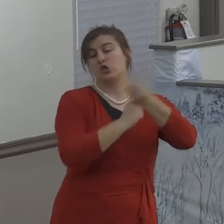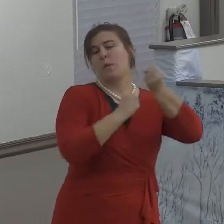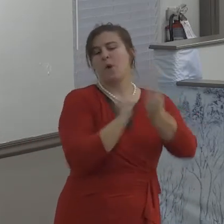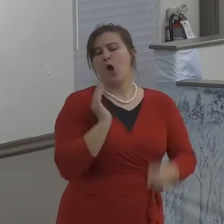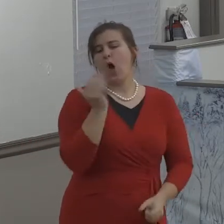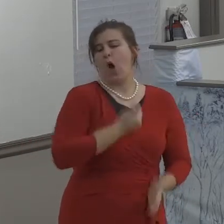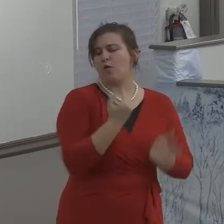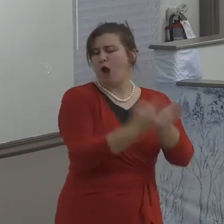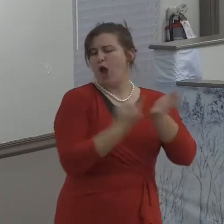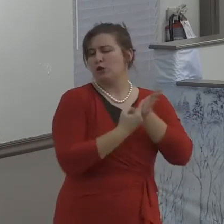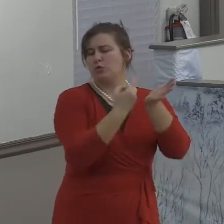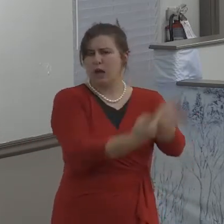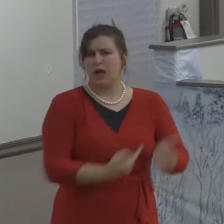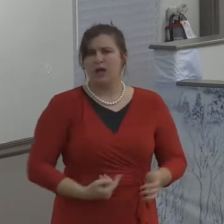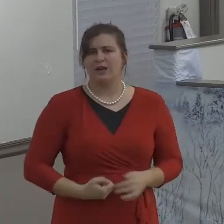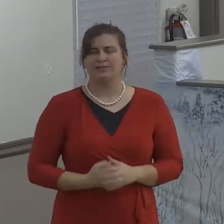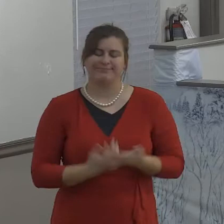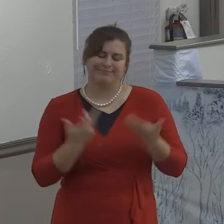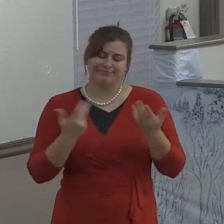never, never.